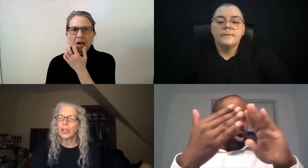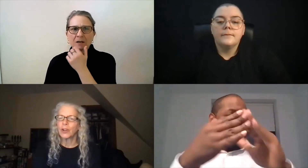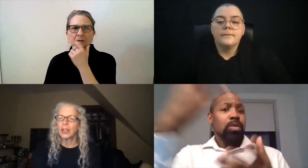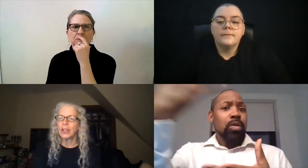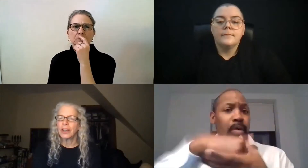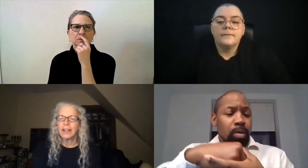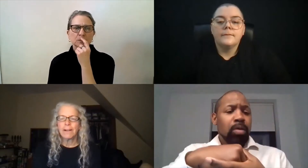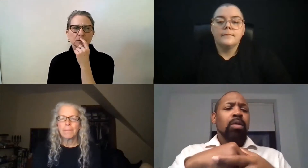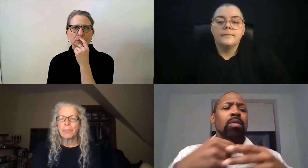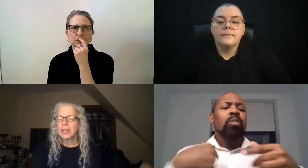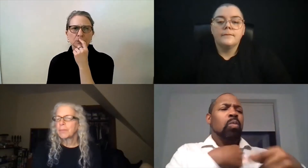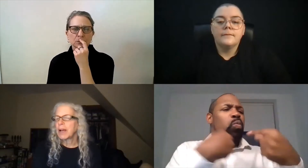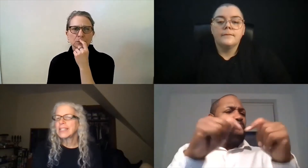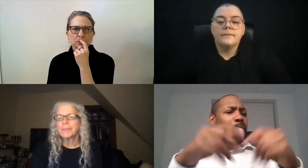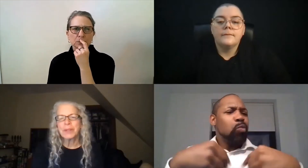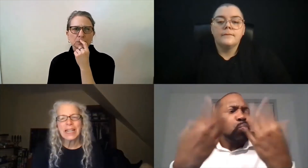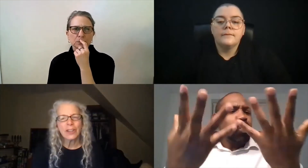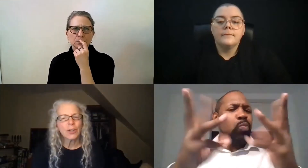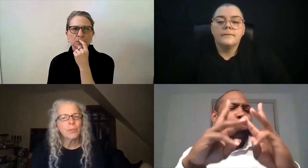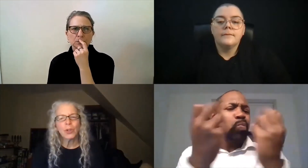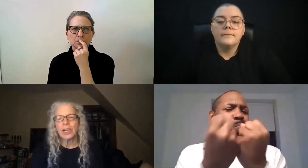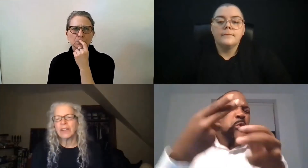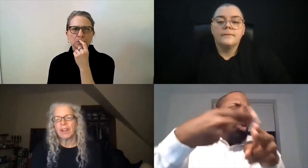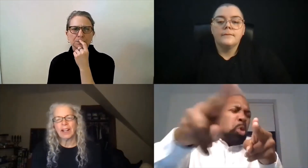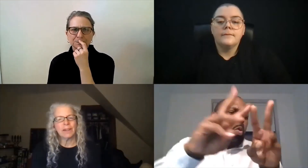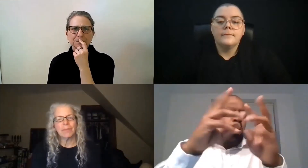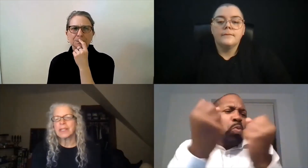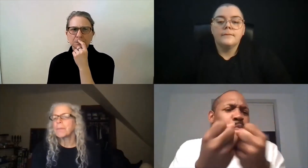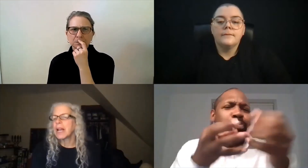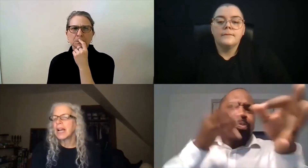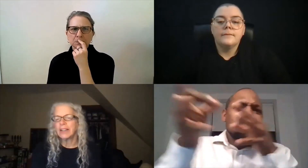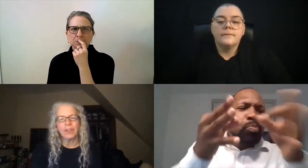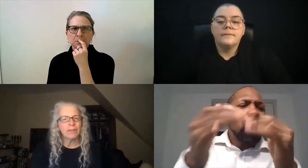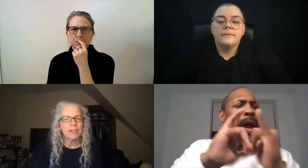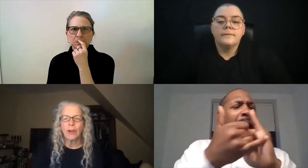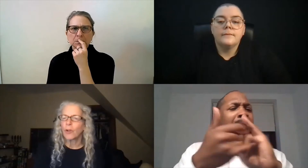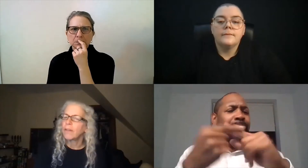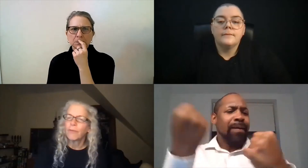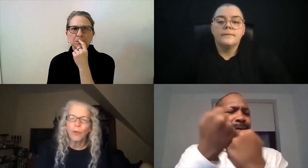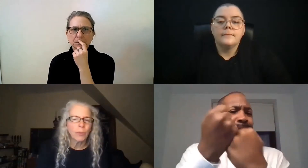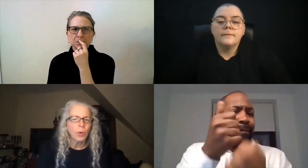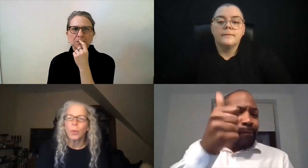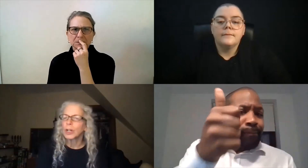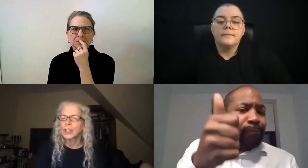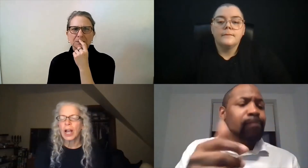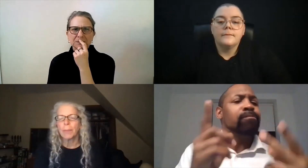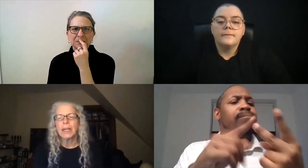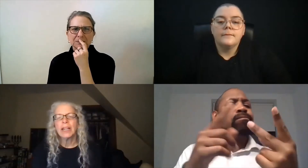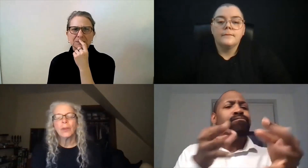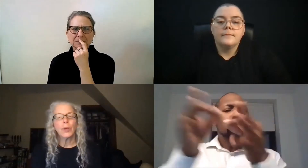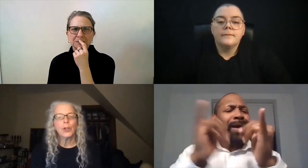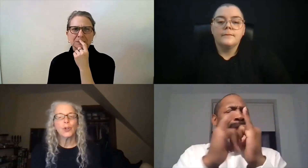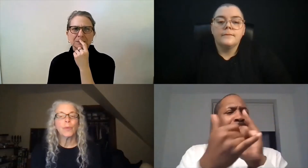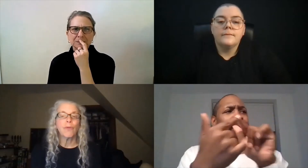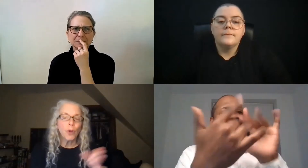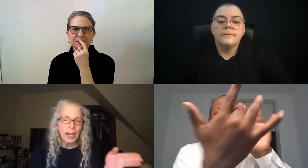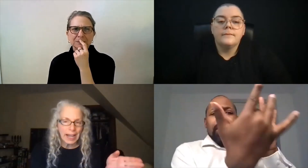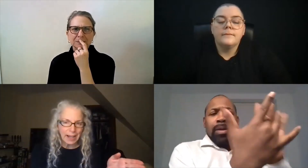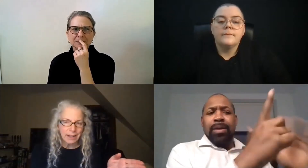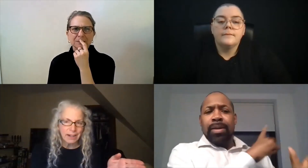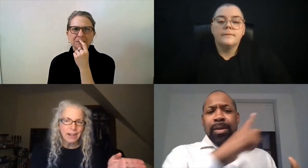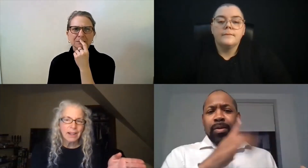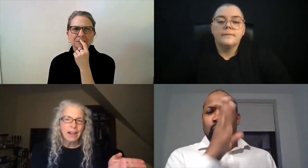if we could possibly get the community involved in some kind of a town hall forum or workshop that we could do